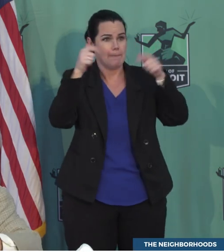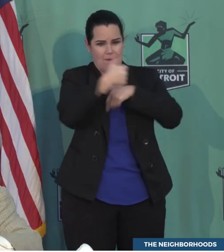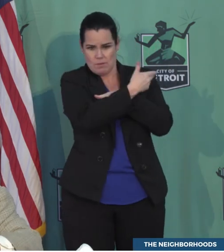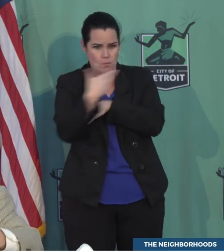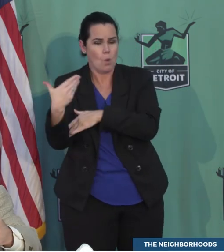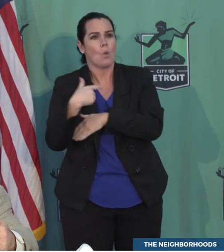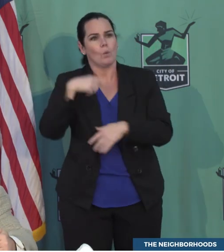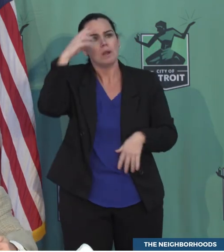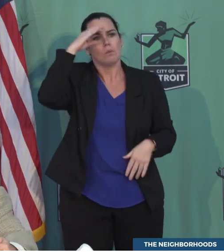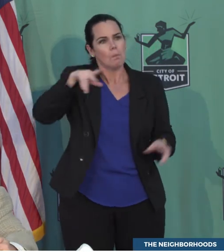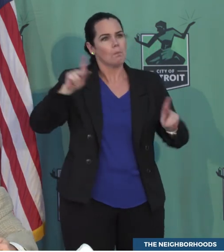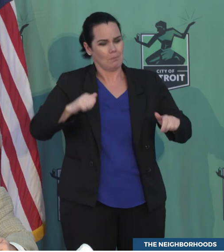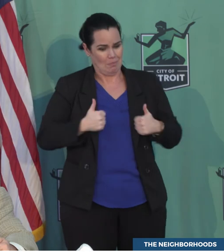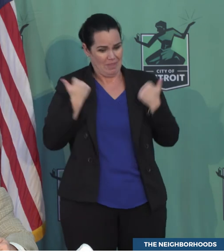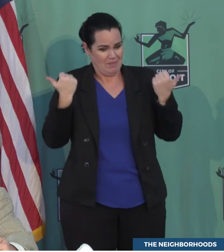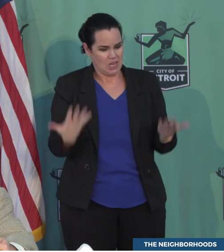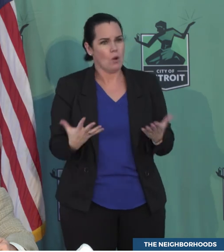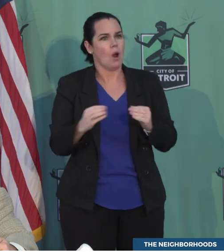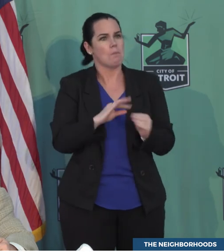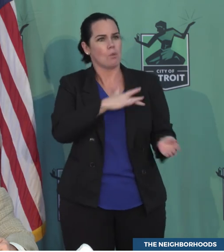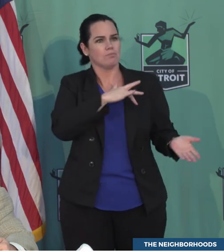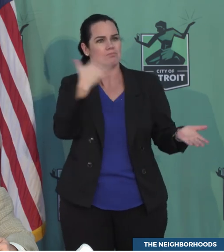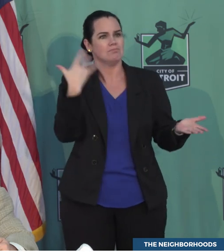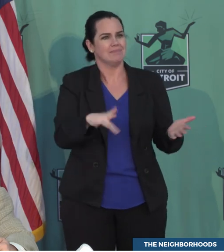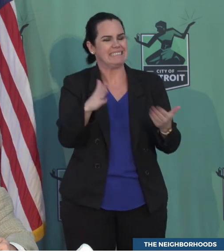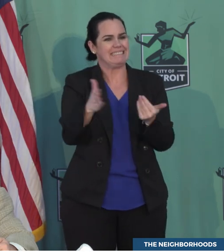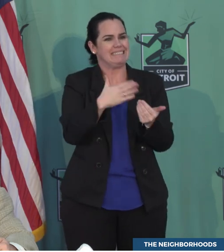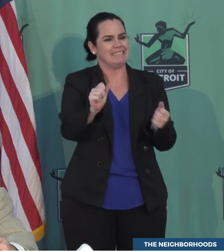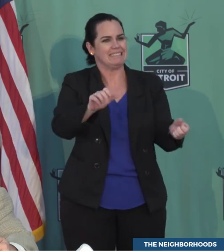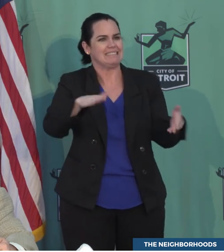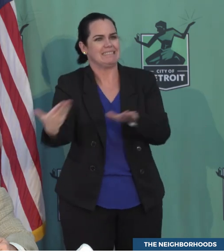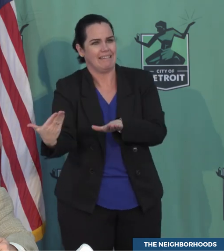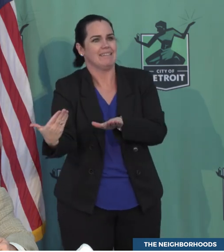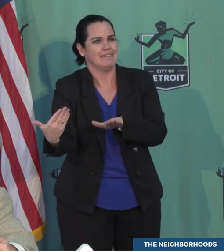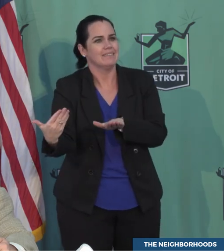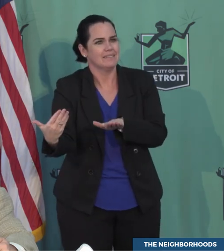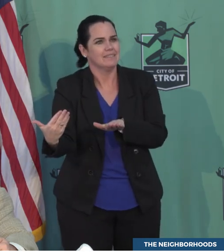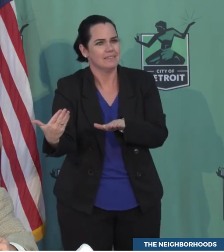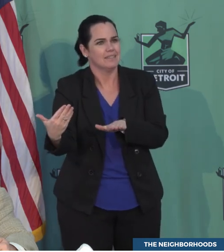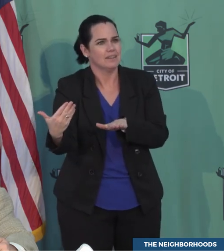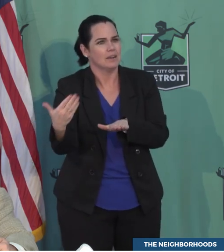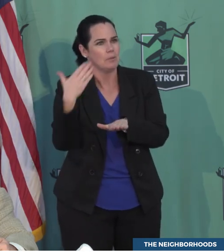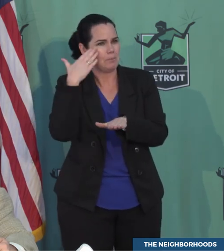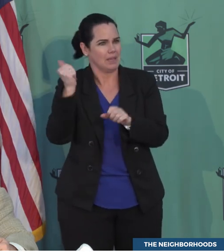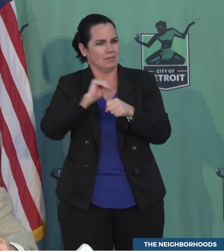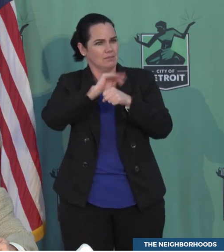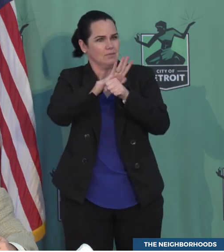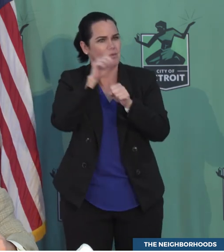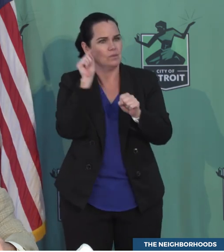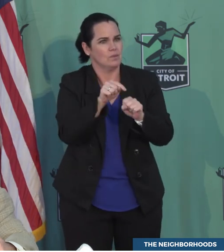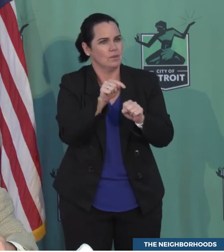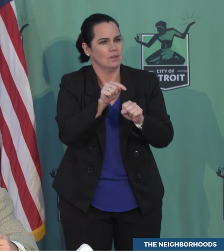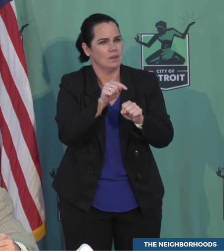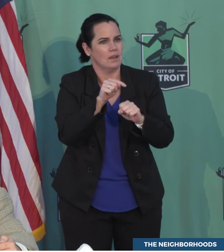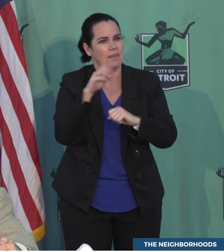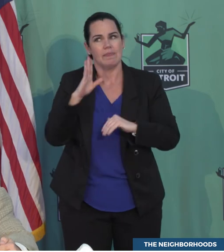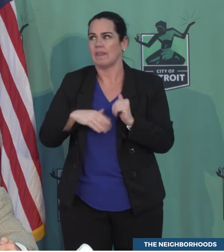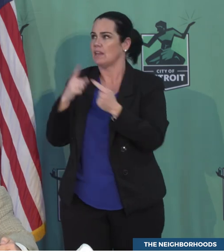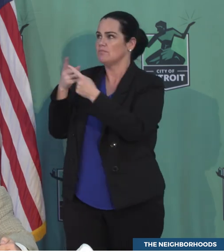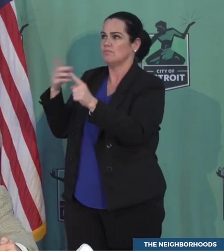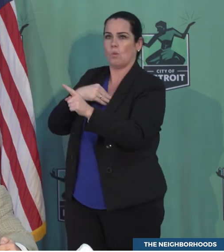are more vulnerable to dying from COVID-19 than